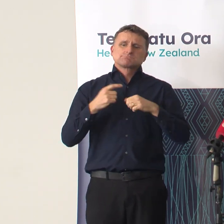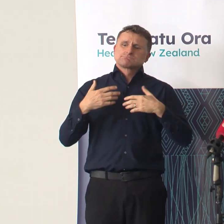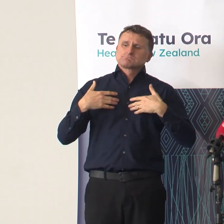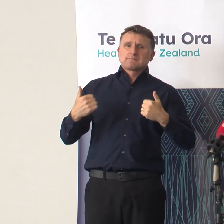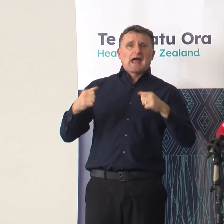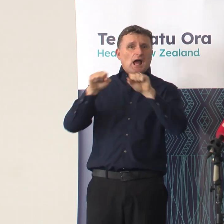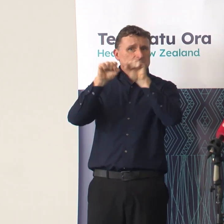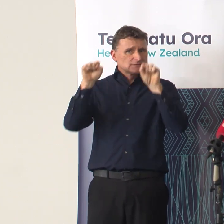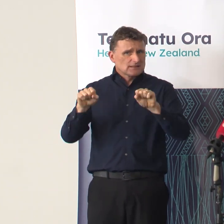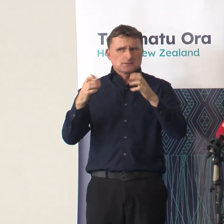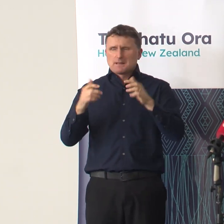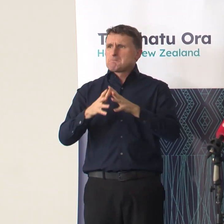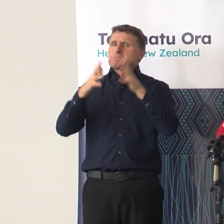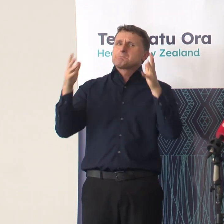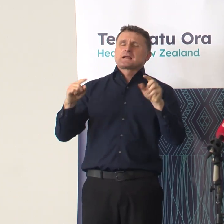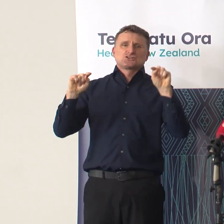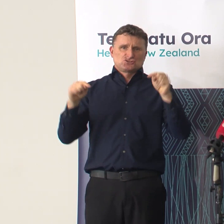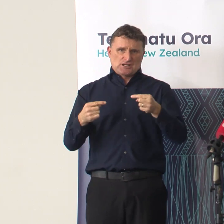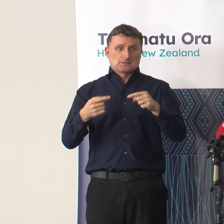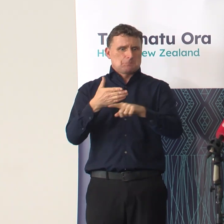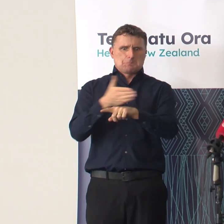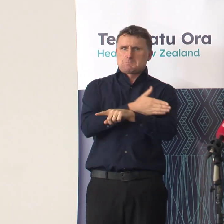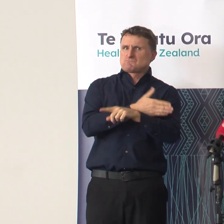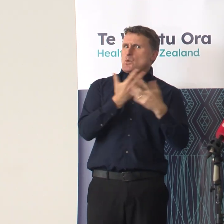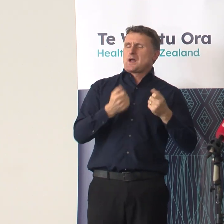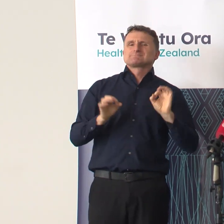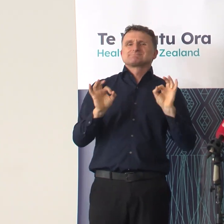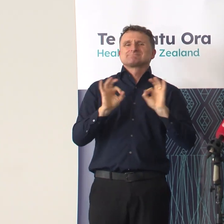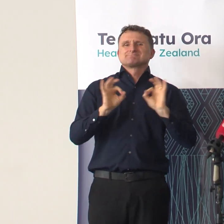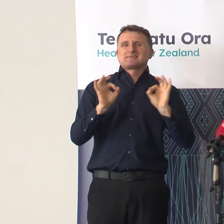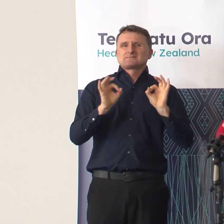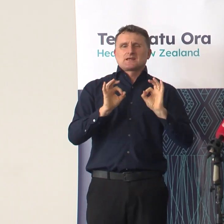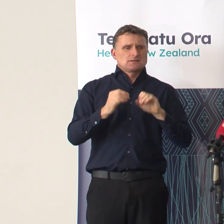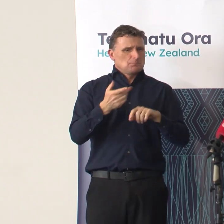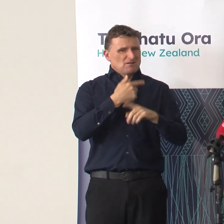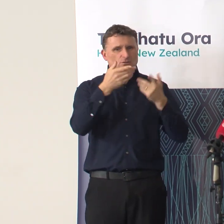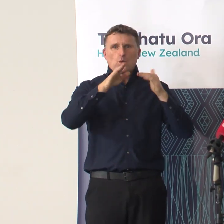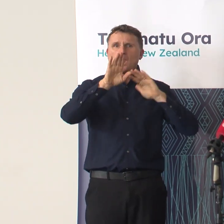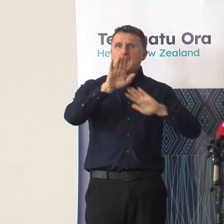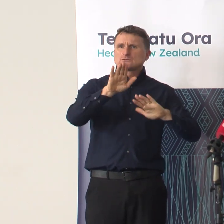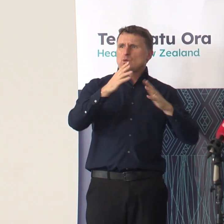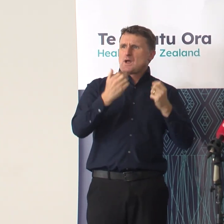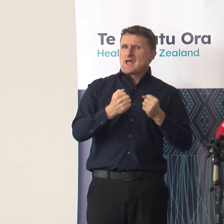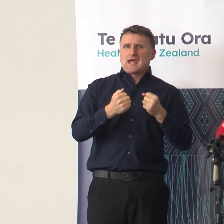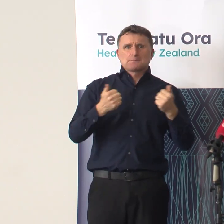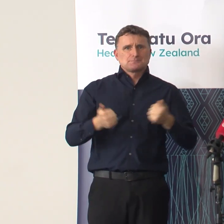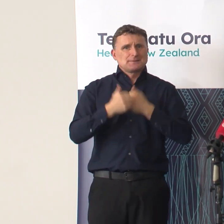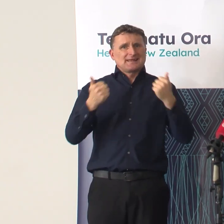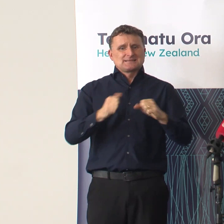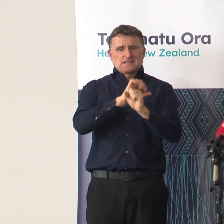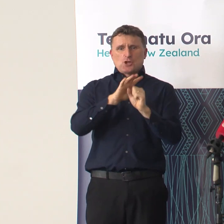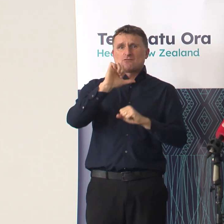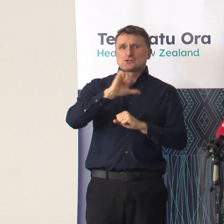challenges. Never before has Aotearoa been tasked with managing such a high prevalence of COVID-19 cases